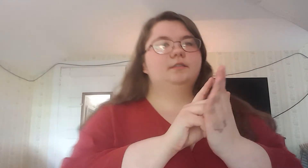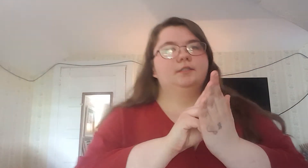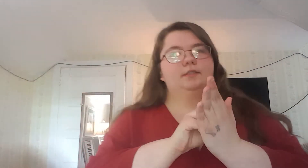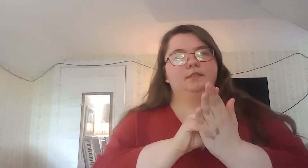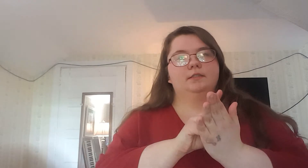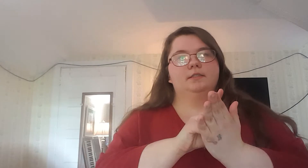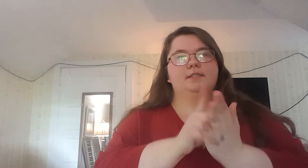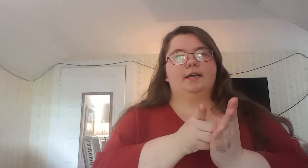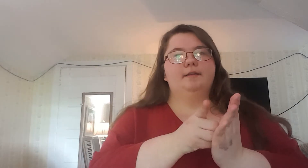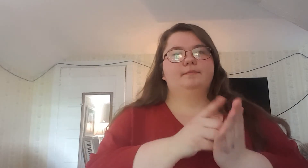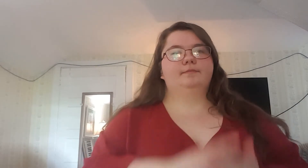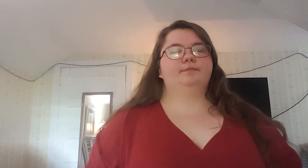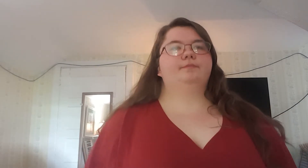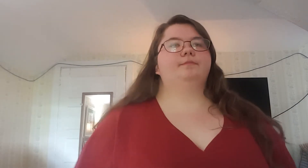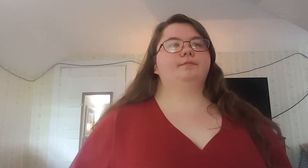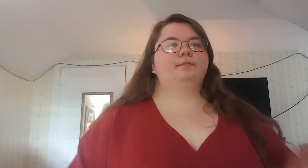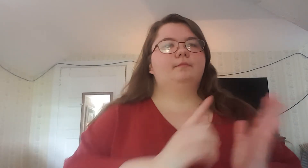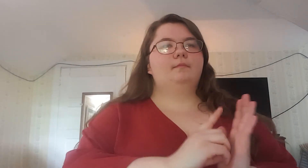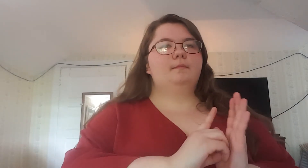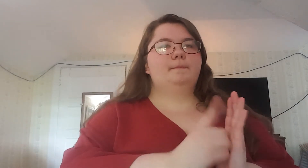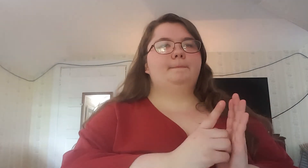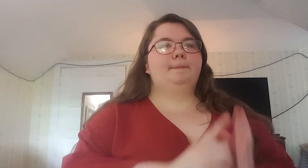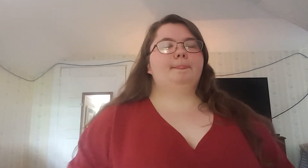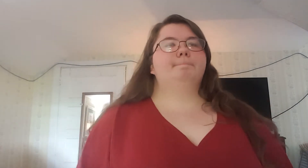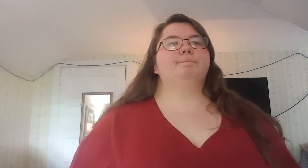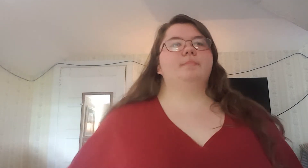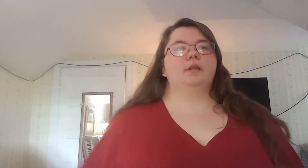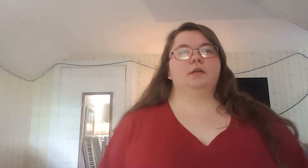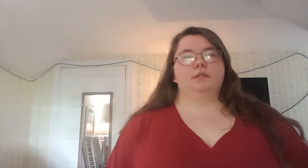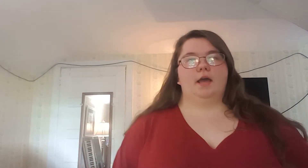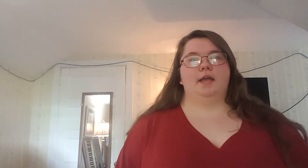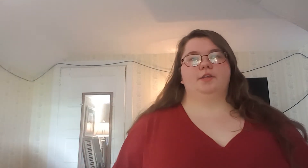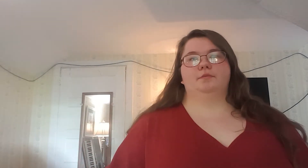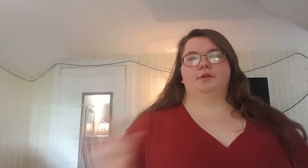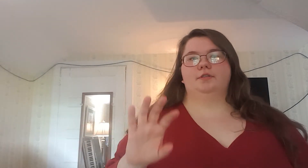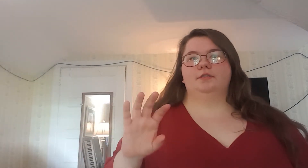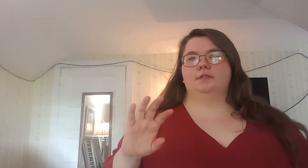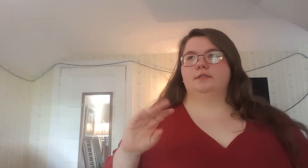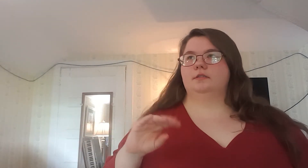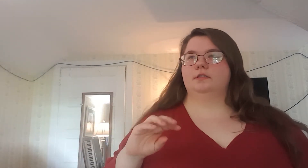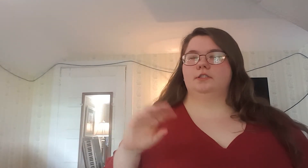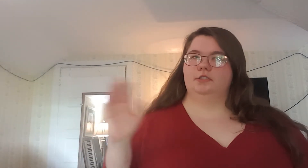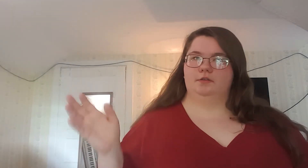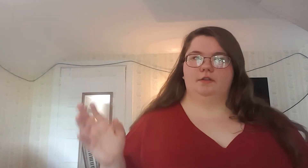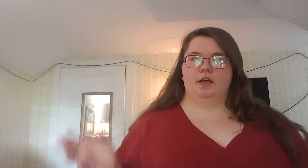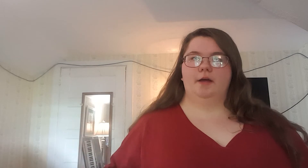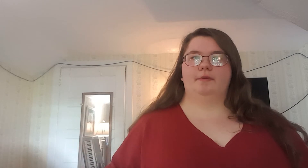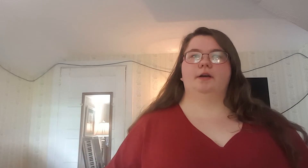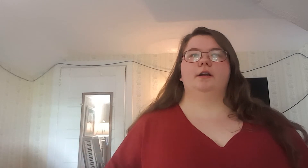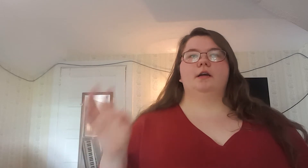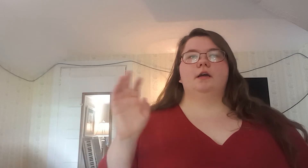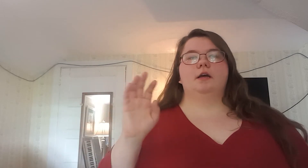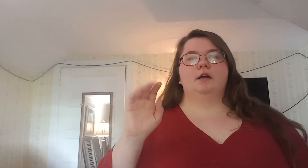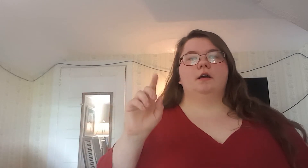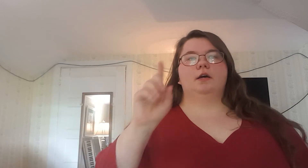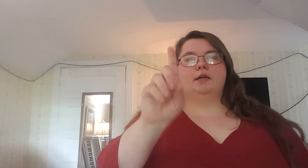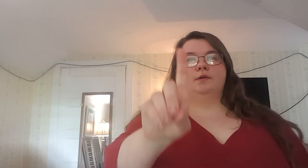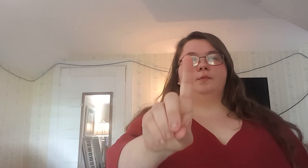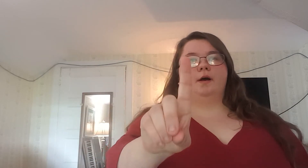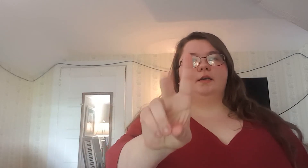second, and you would do a number. 1,